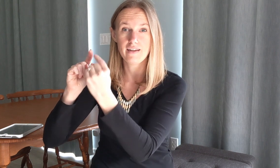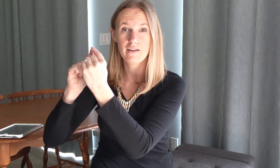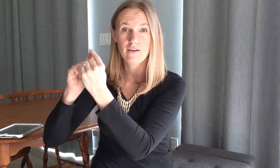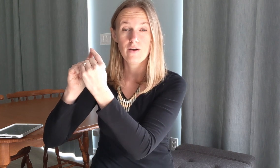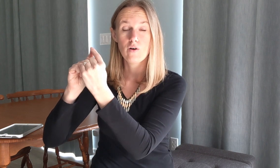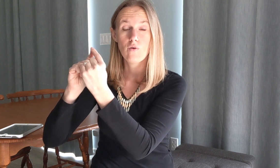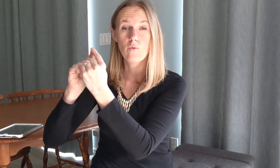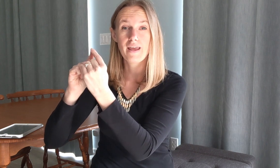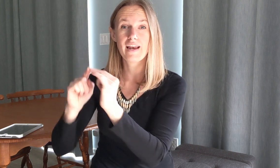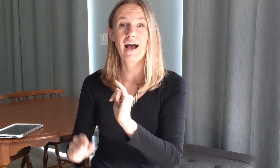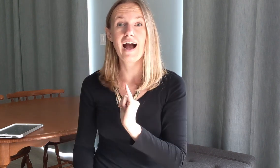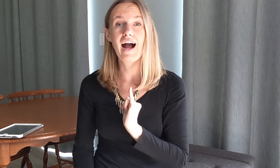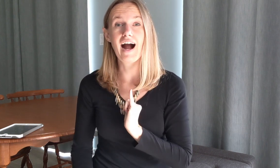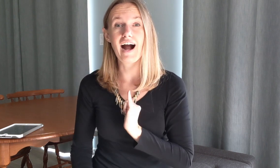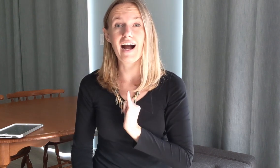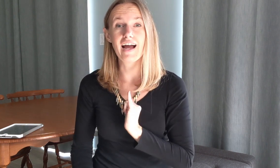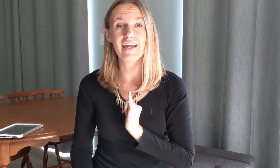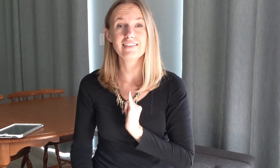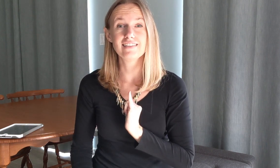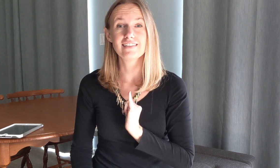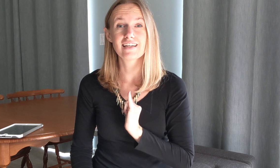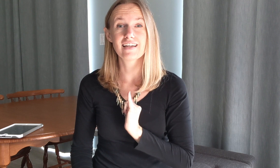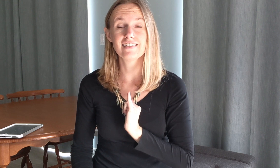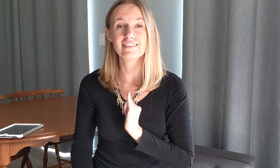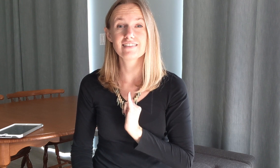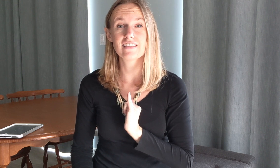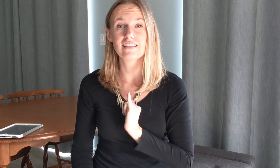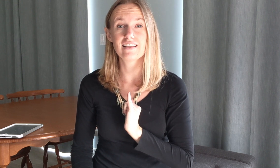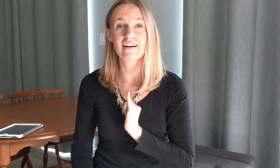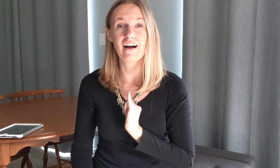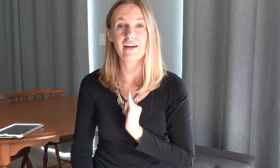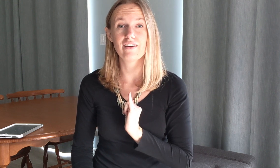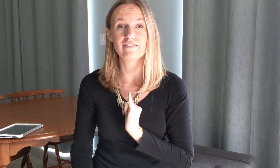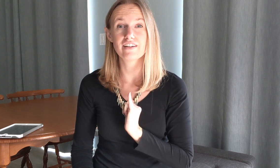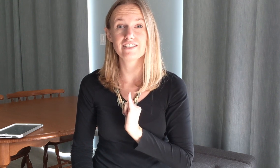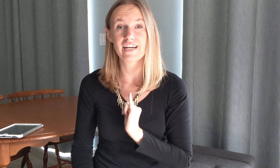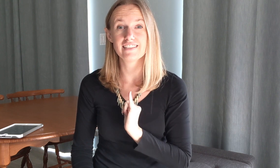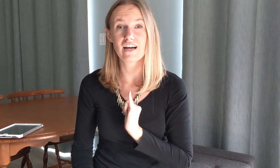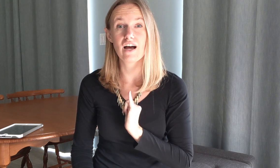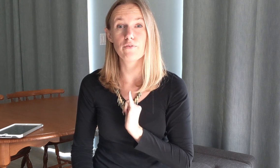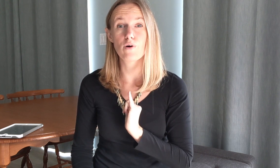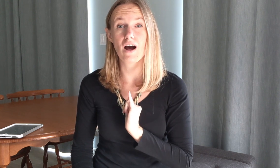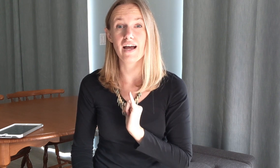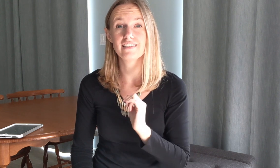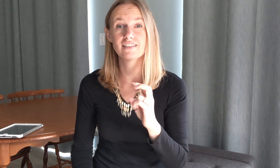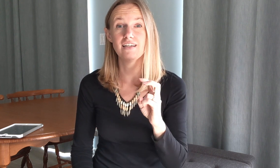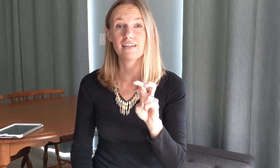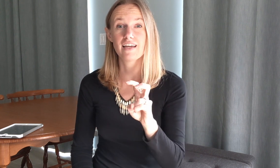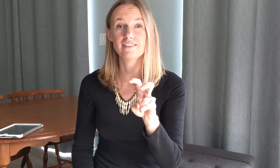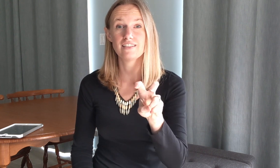when I okay letter I right in front of your chest I rise okay so